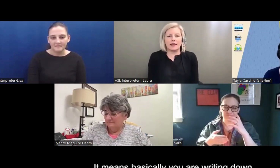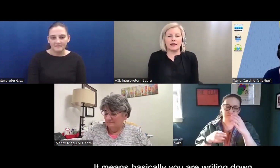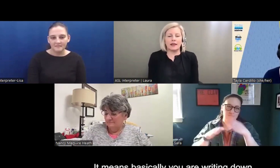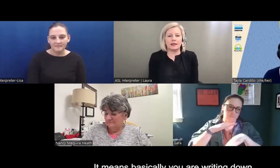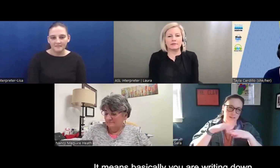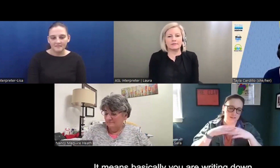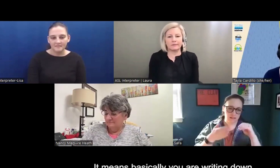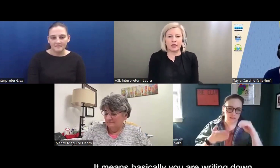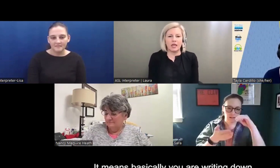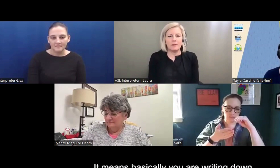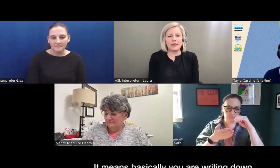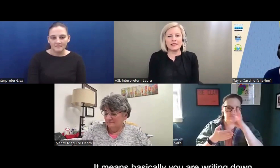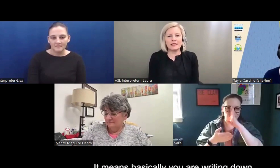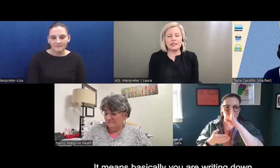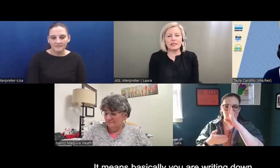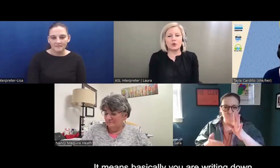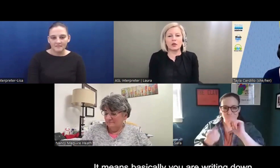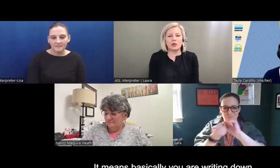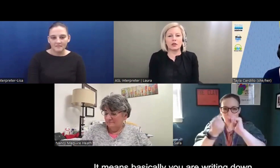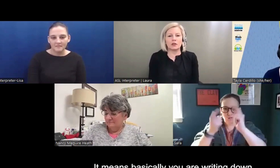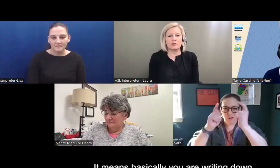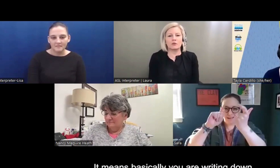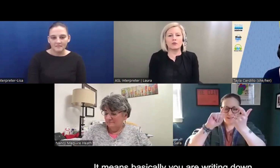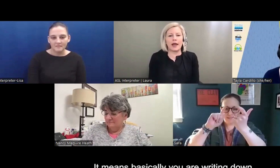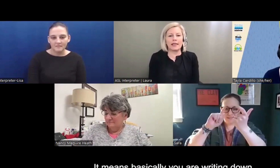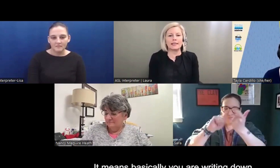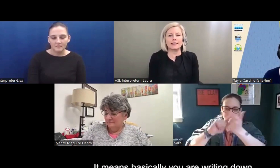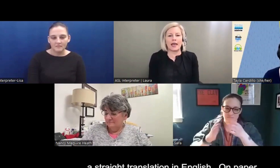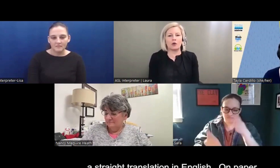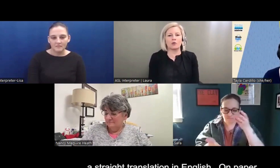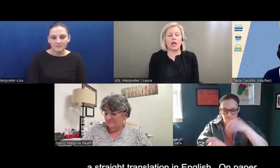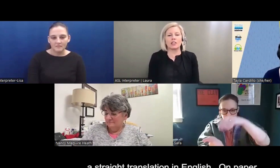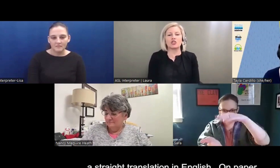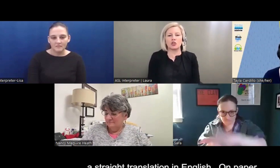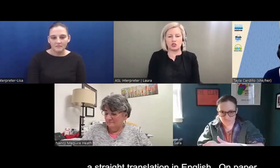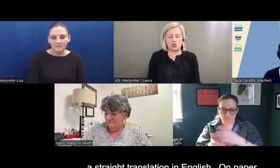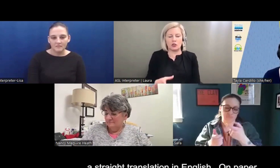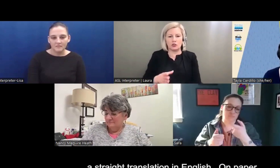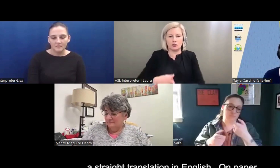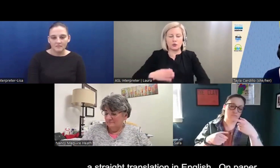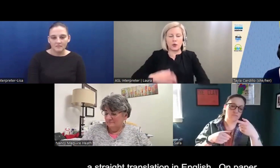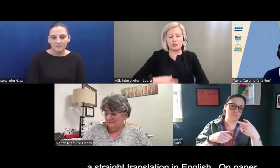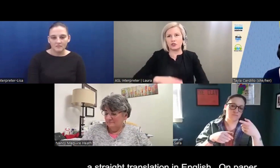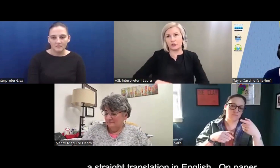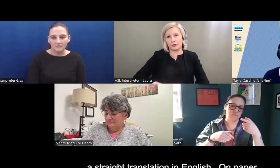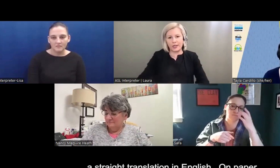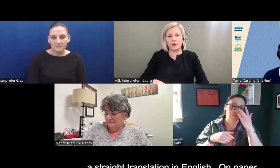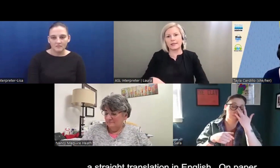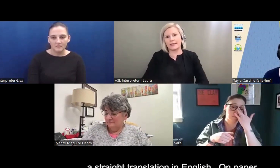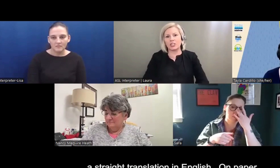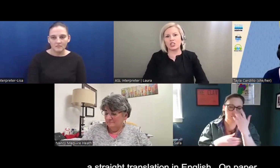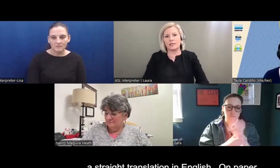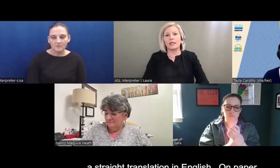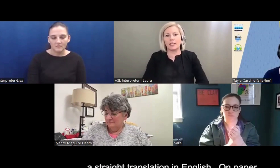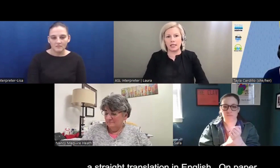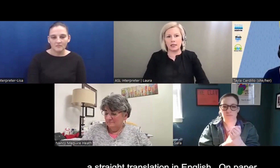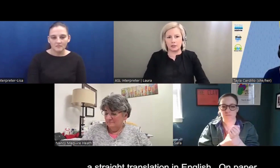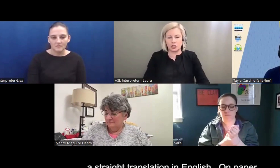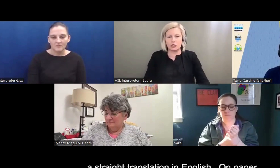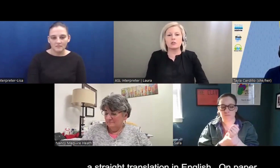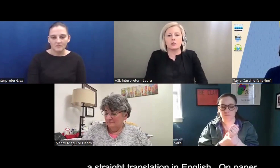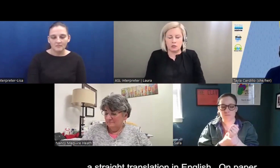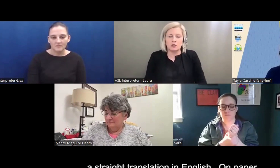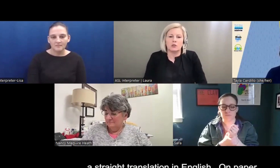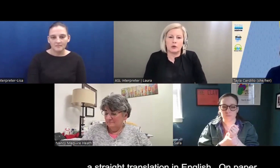that basically you're writing down as a straight translation in